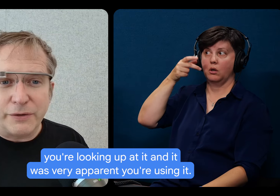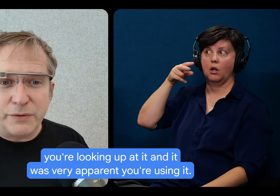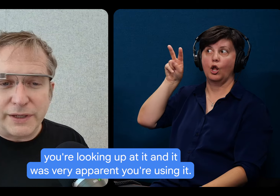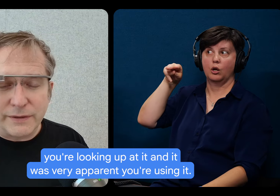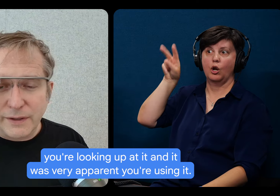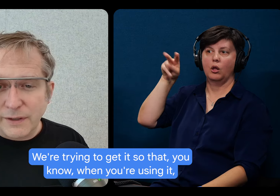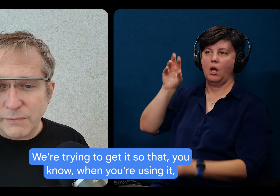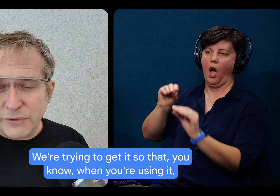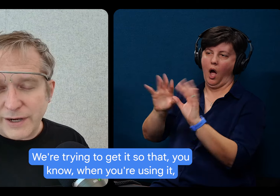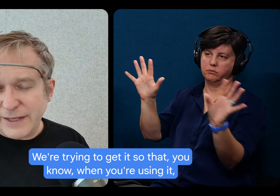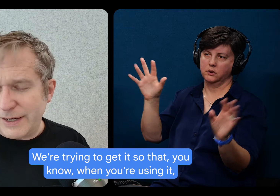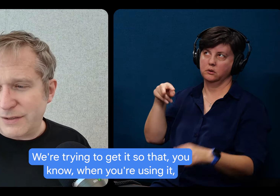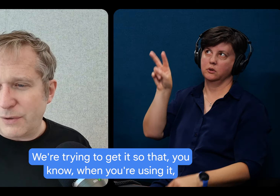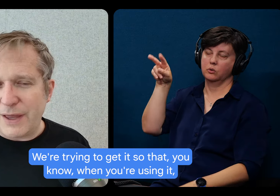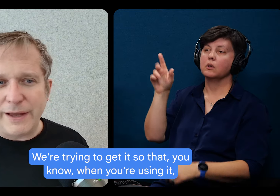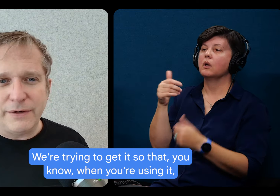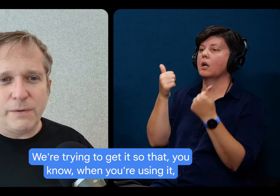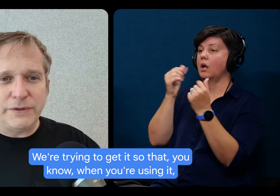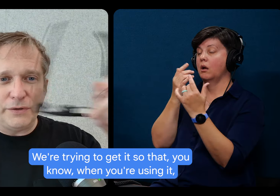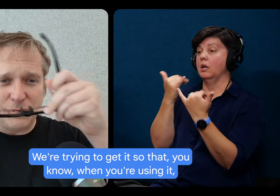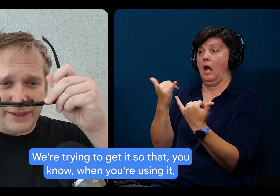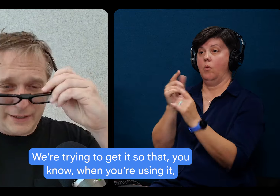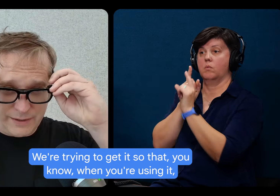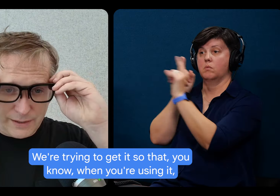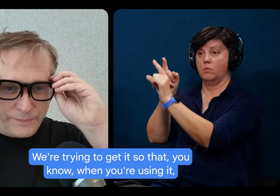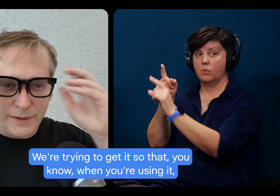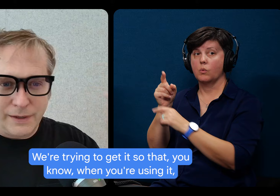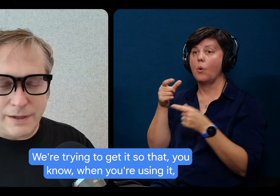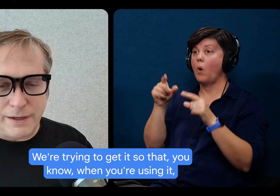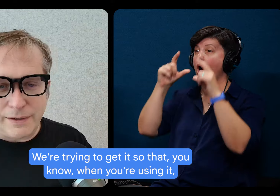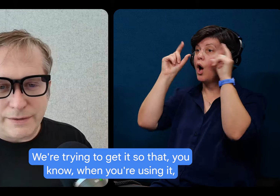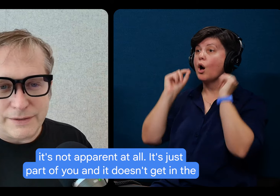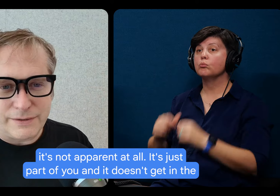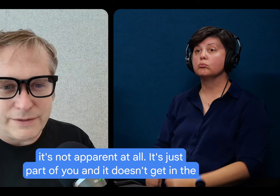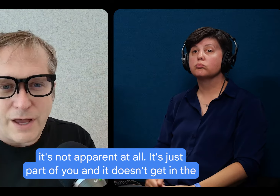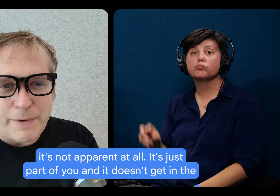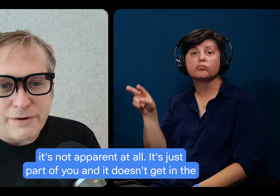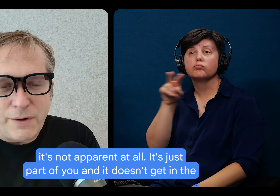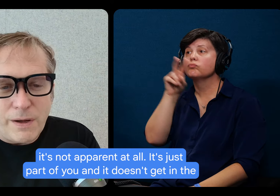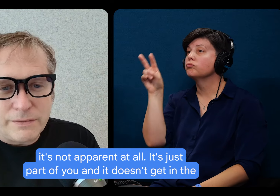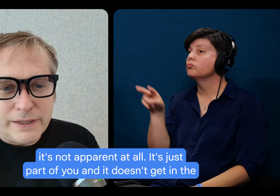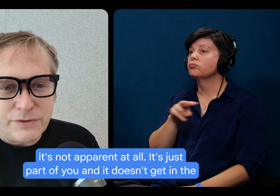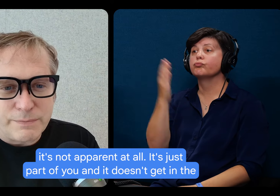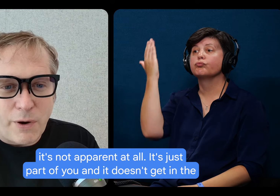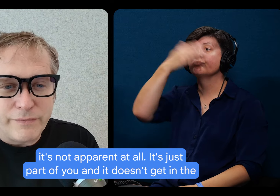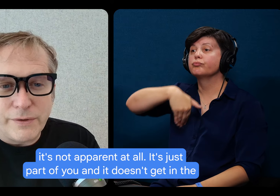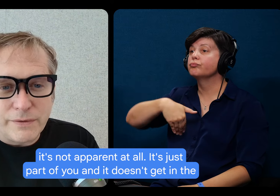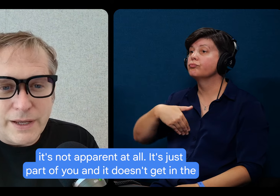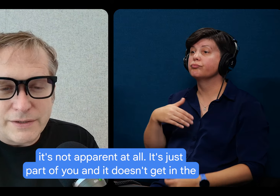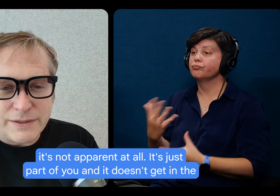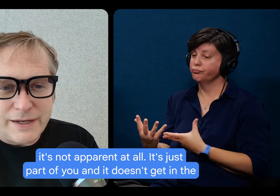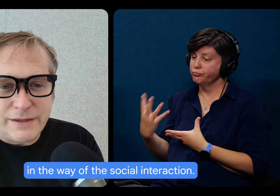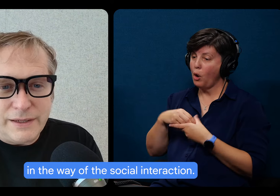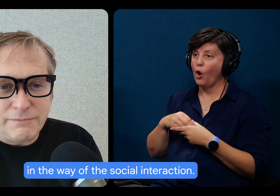apparent you're using it. Right. We're trying to get it so that, you know, when you're using it, it's not apparent at all. It's just part of